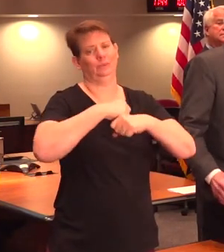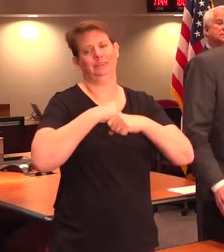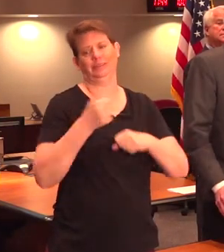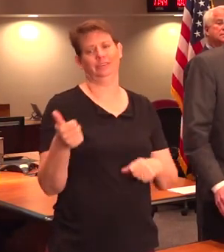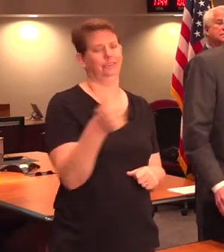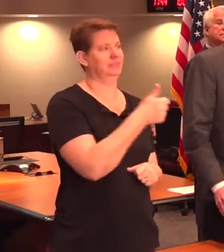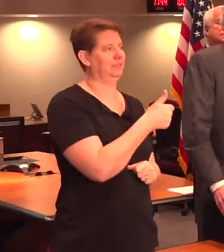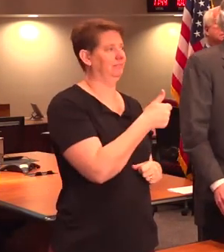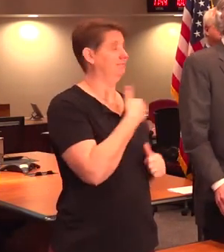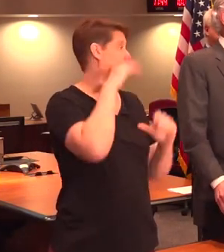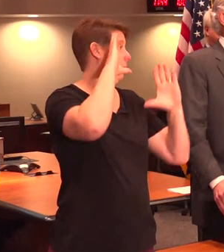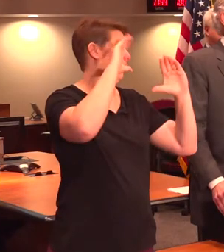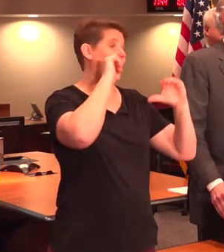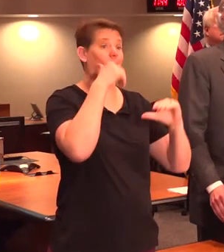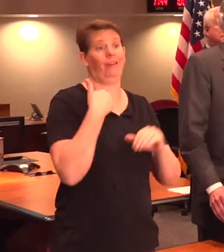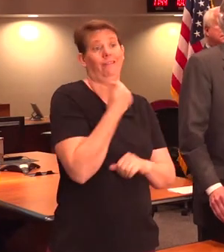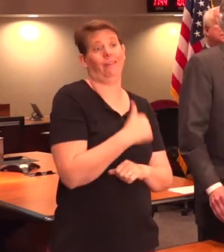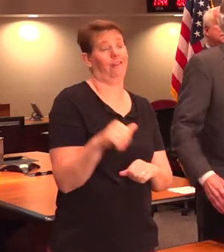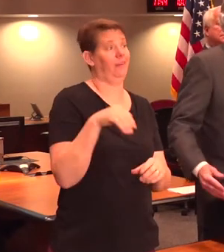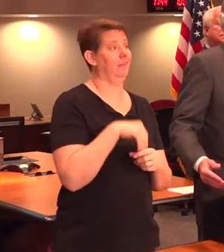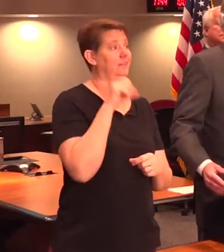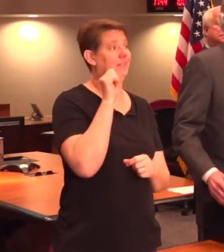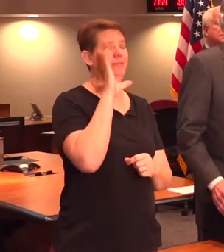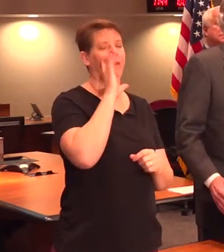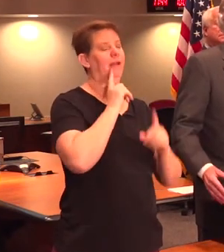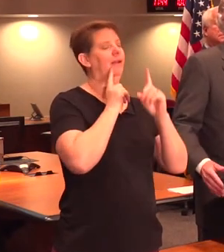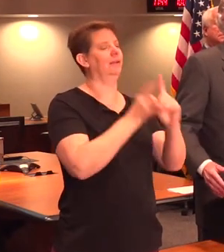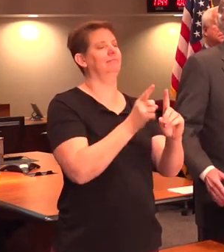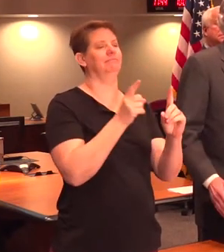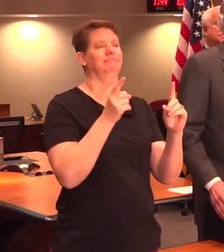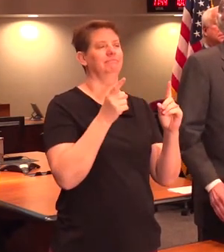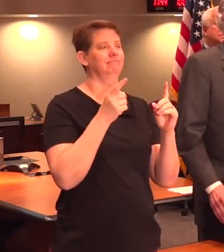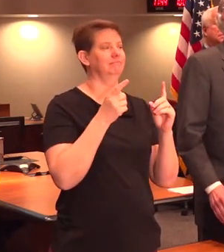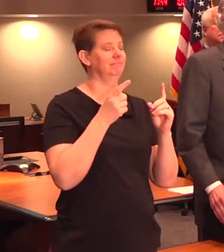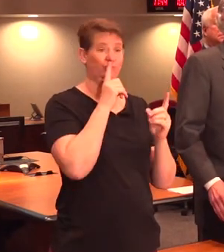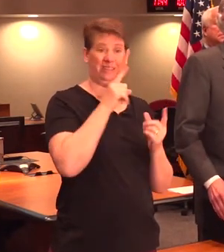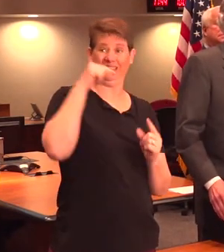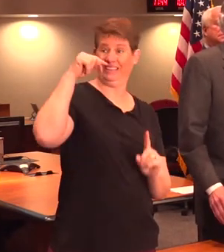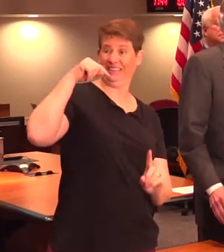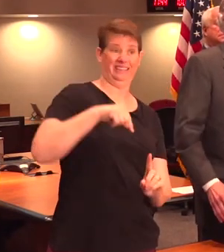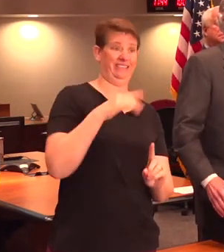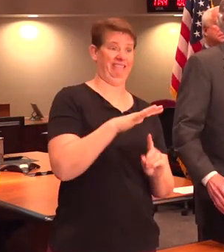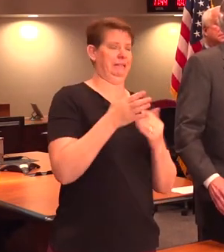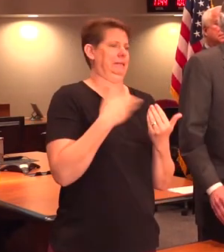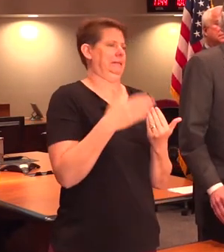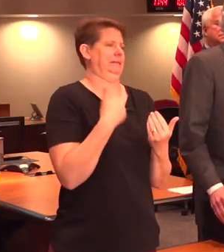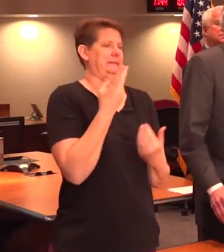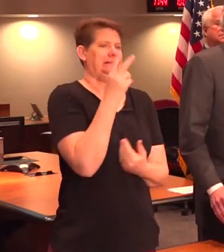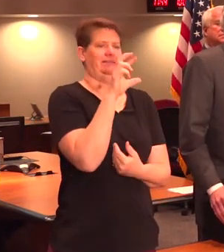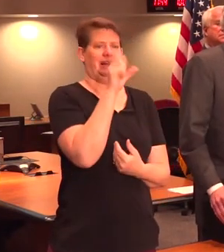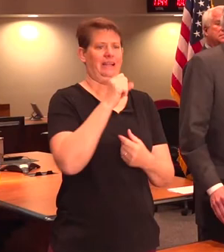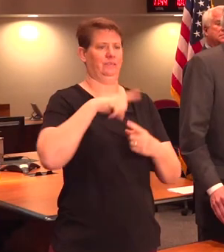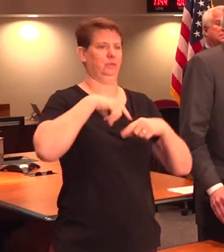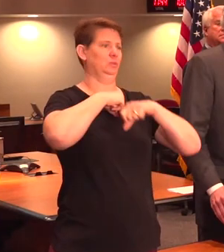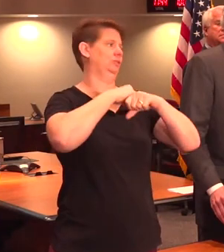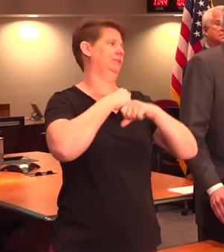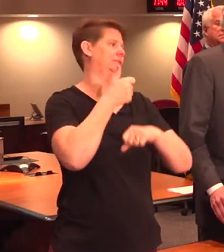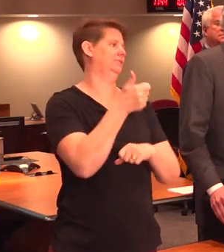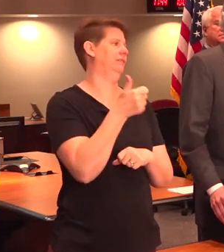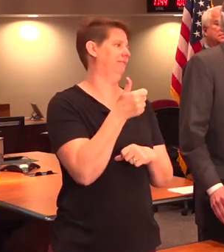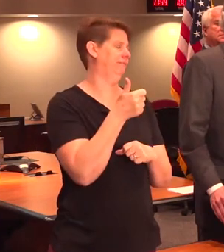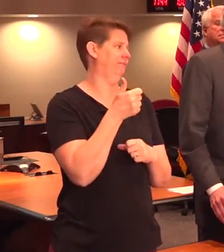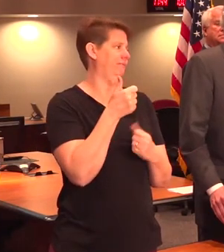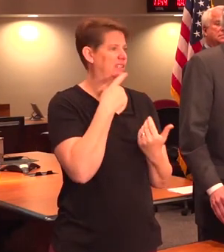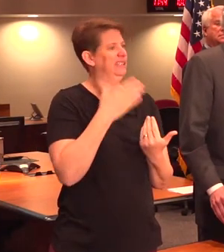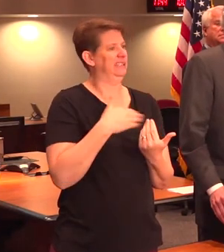and we hope we don't have any cases in South Carolina. That's the main message. This is an easy virus to protect yourself against just